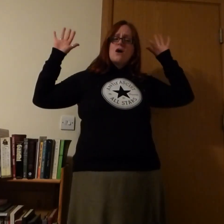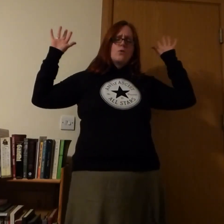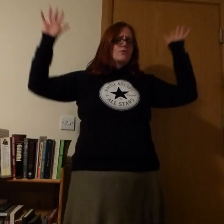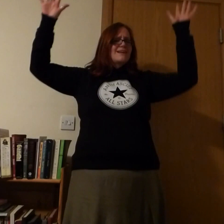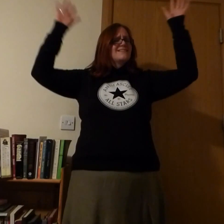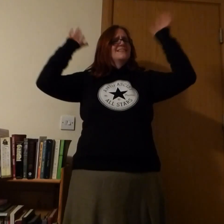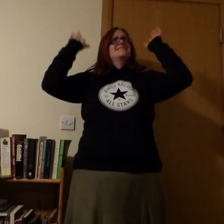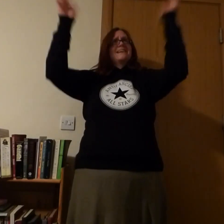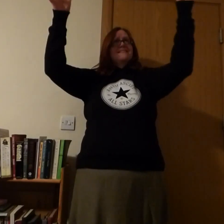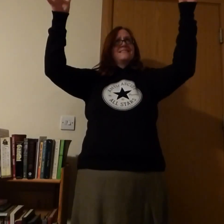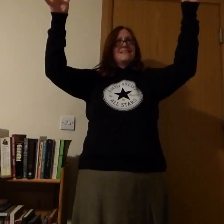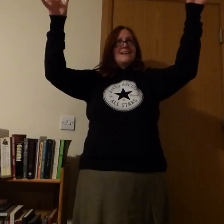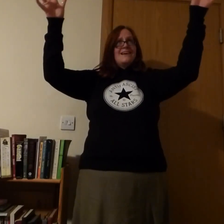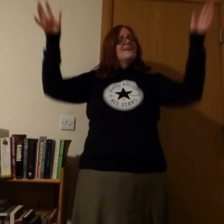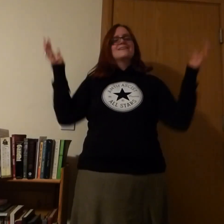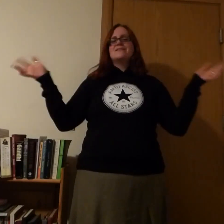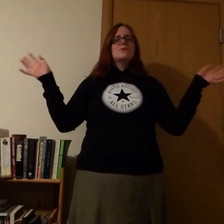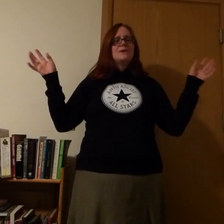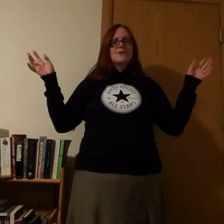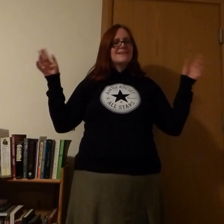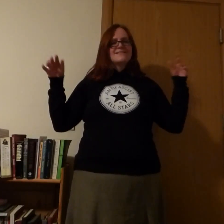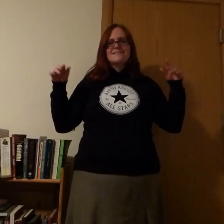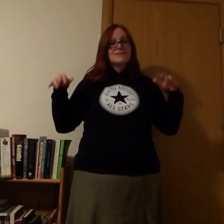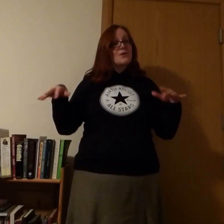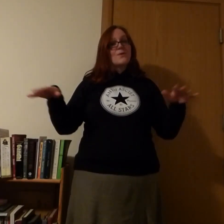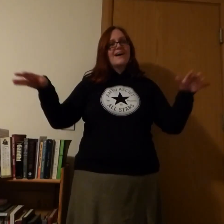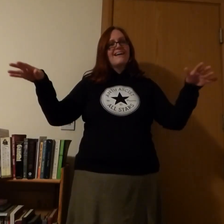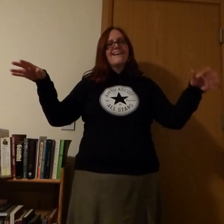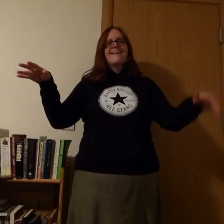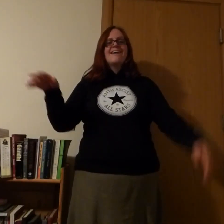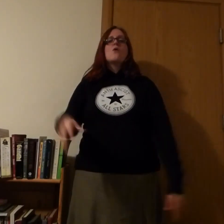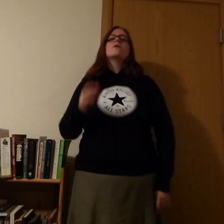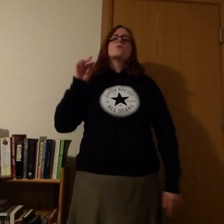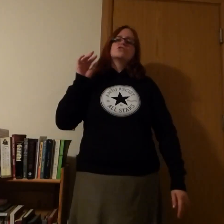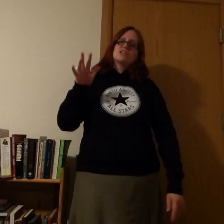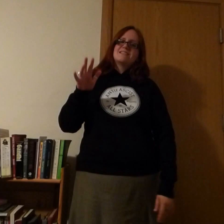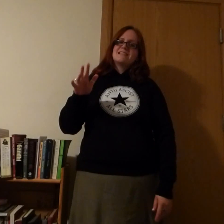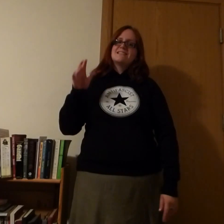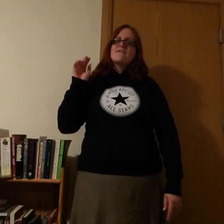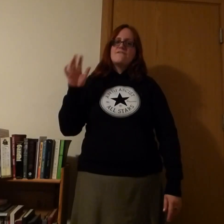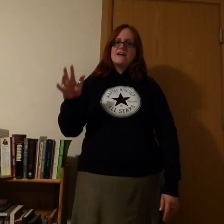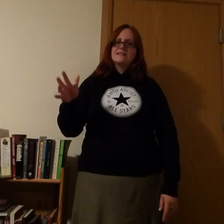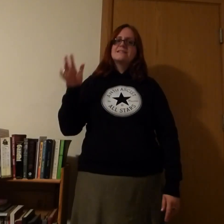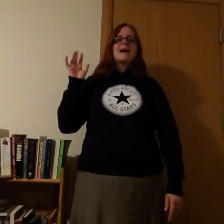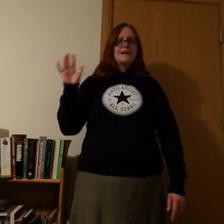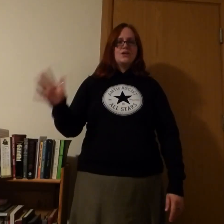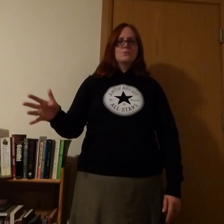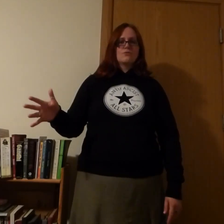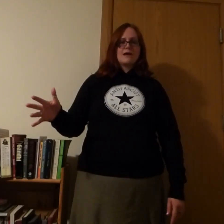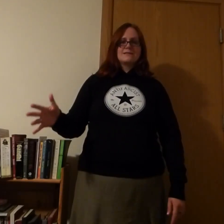we'll raise our sights. Because you only want us to go away. We want justice, fairness, and human rights.